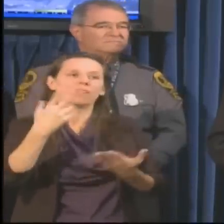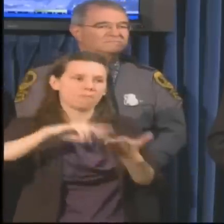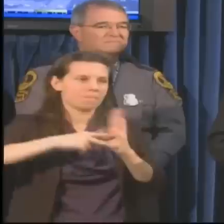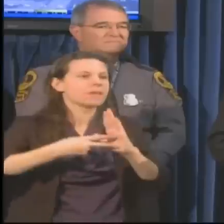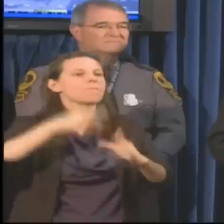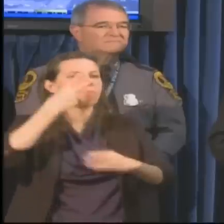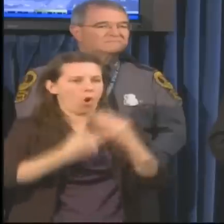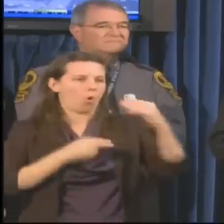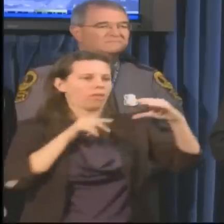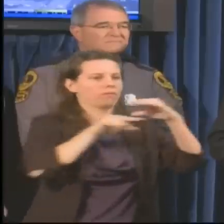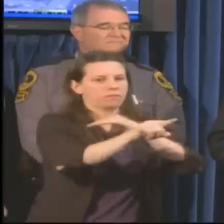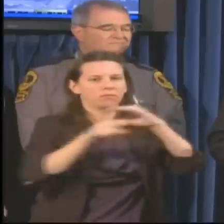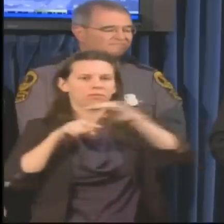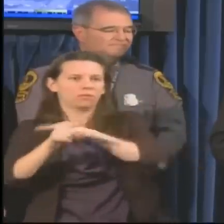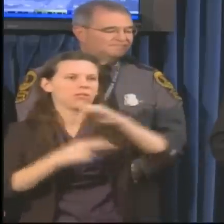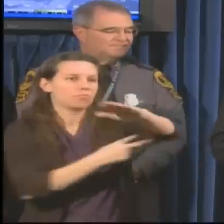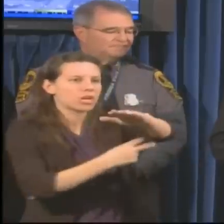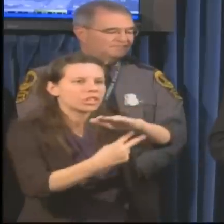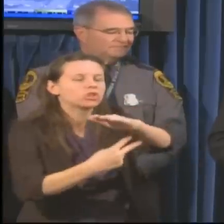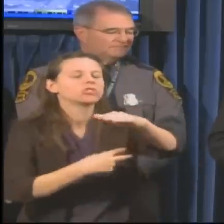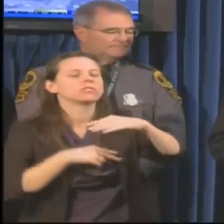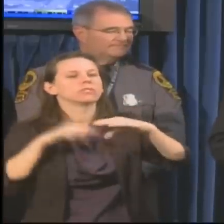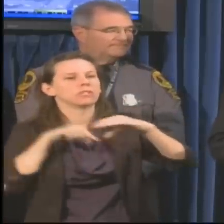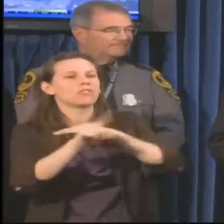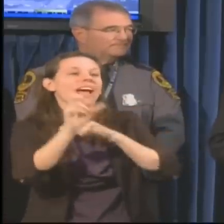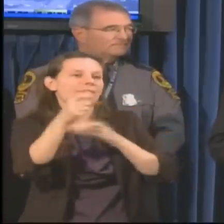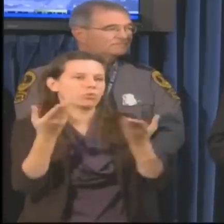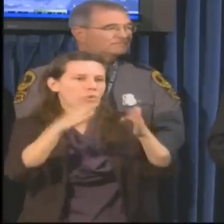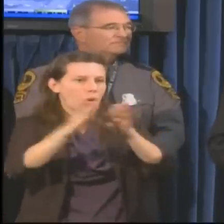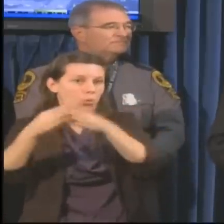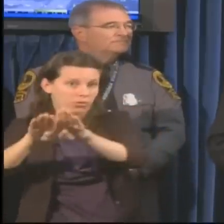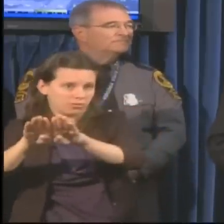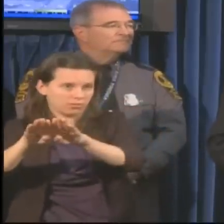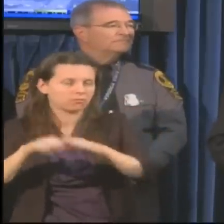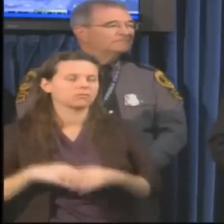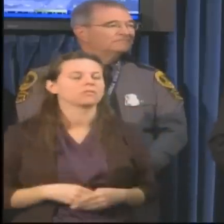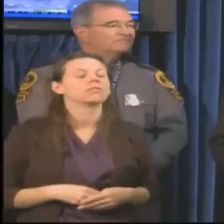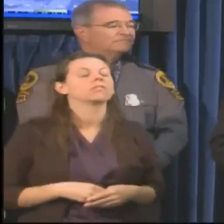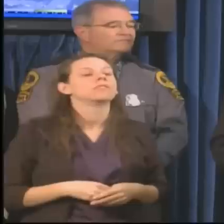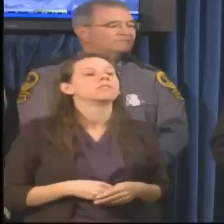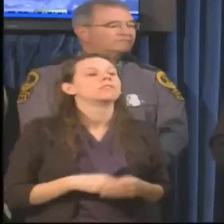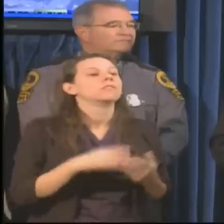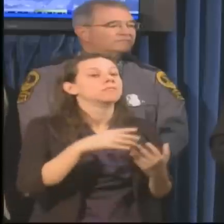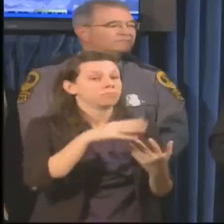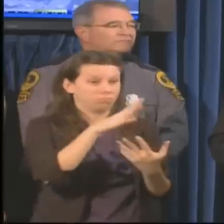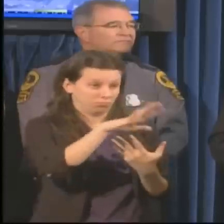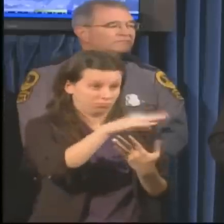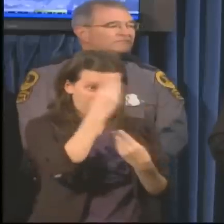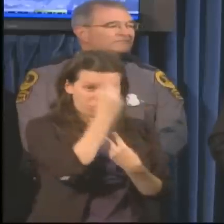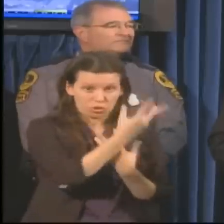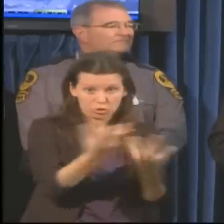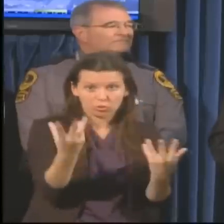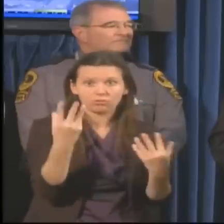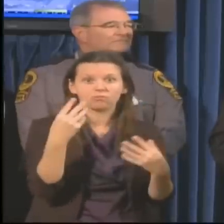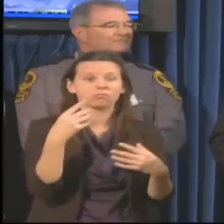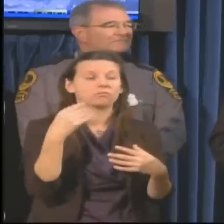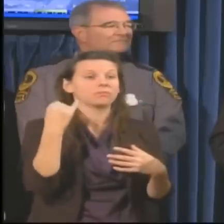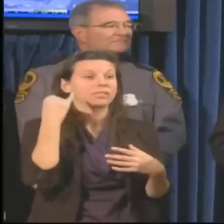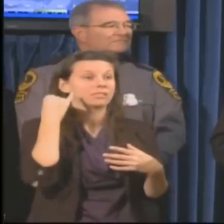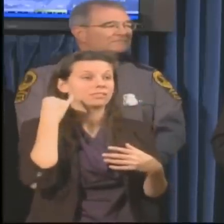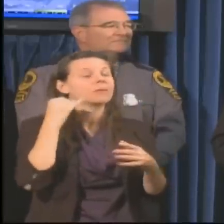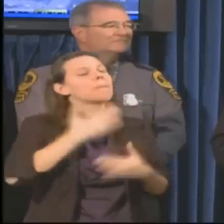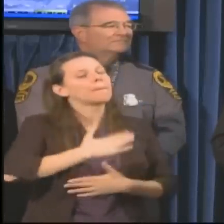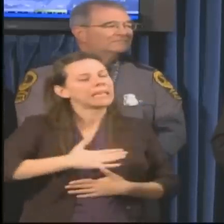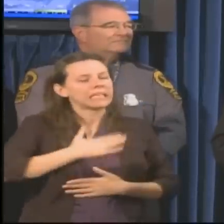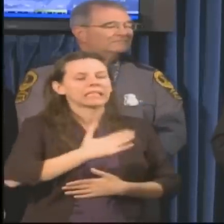automobile traffic. I'd like to ask the listeners once again and your viewers and readers to please use